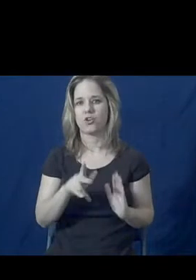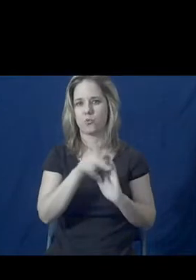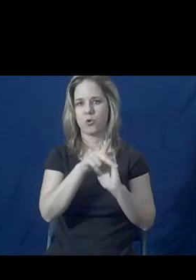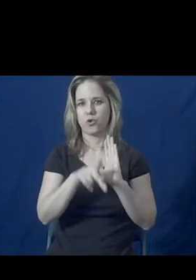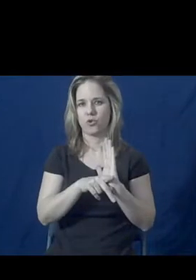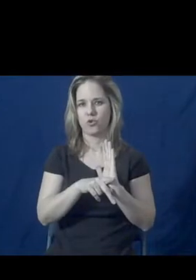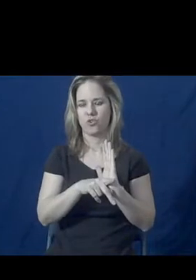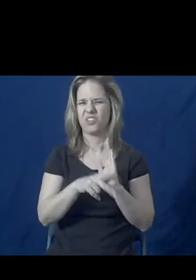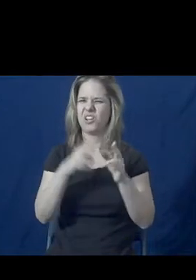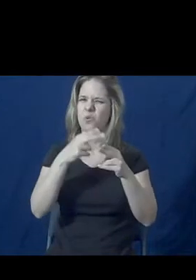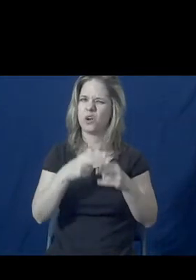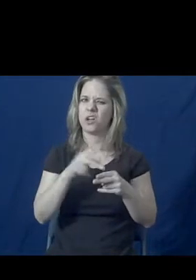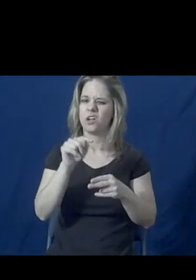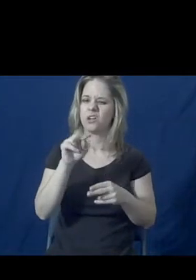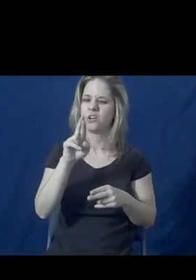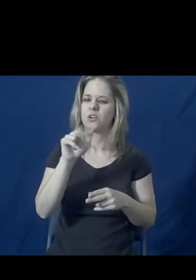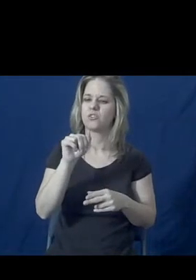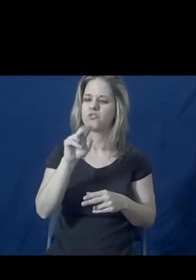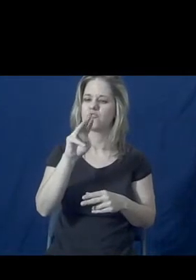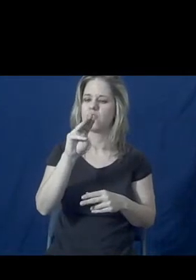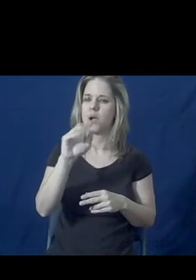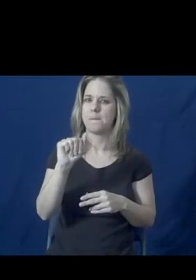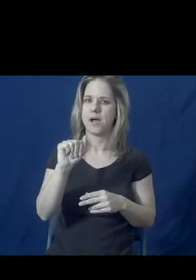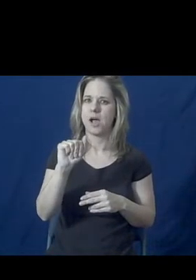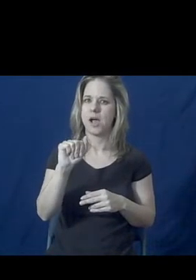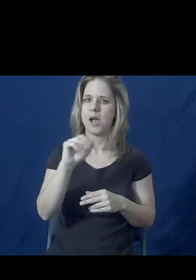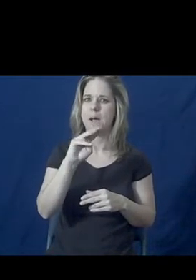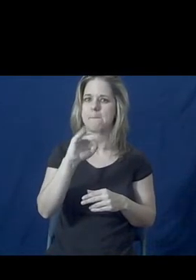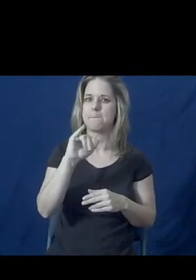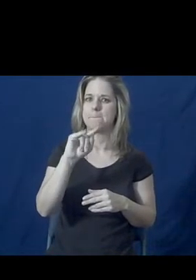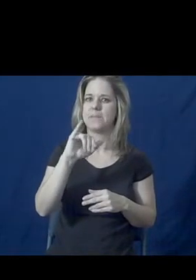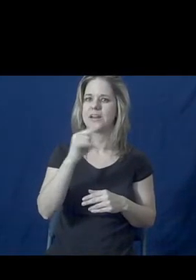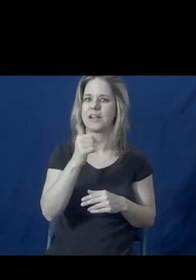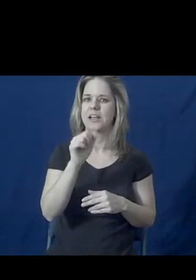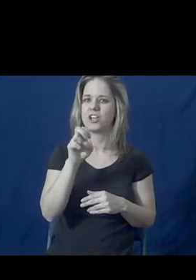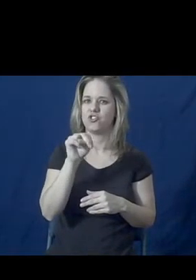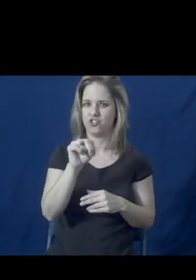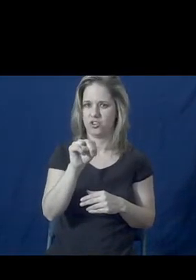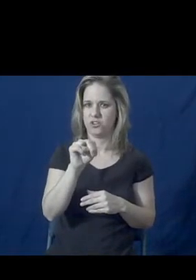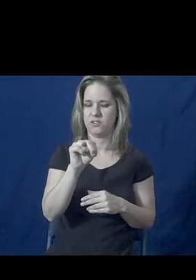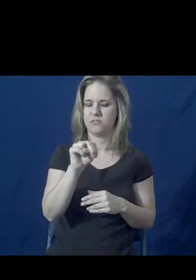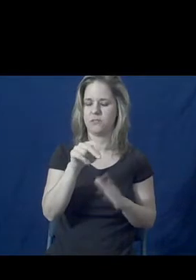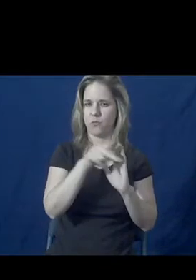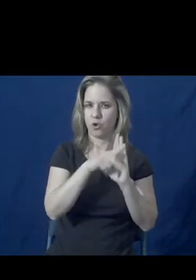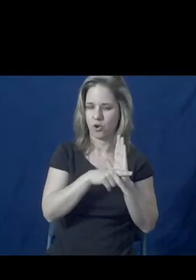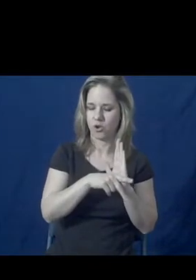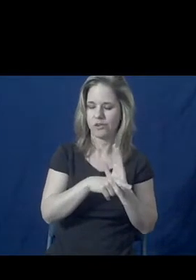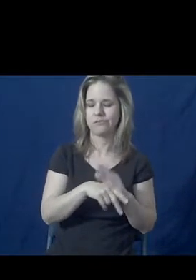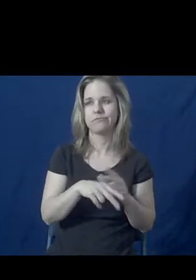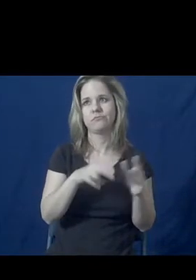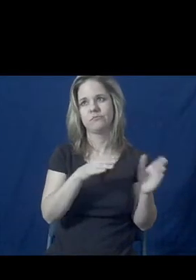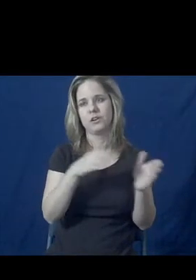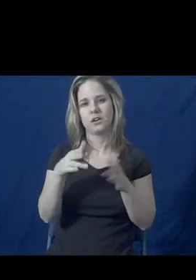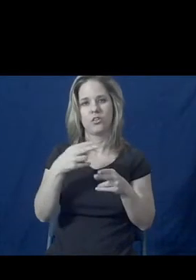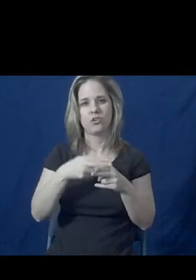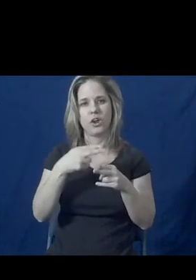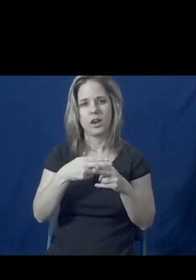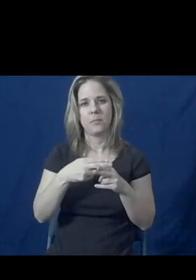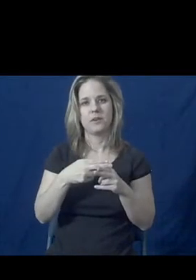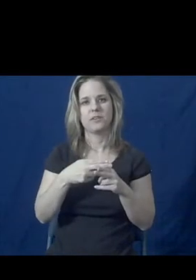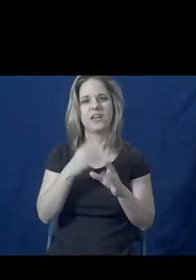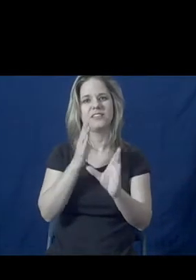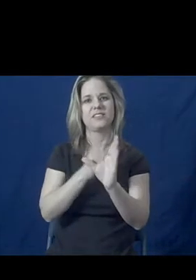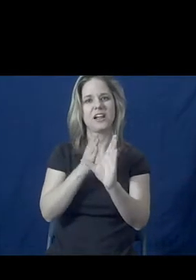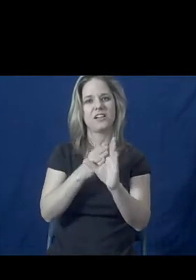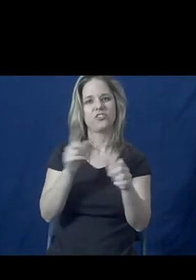which is really a trauma mitigation protocol, sometimes known as psychological first aid or early psychological intervention,